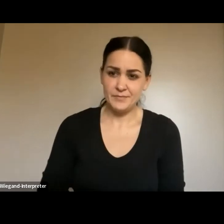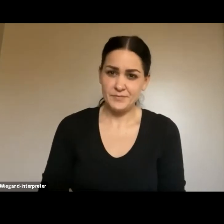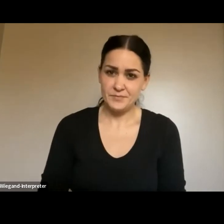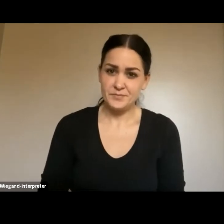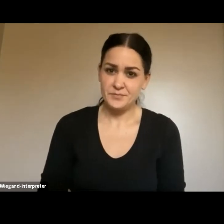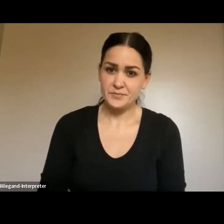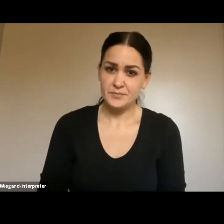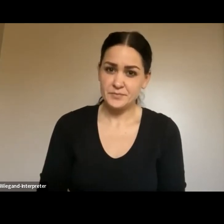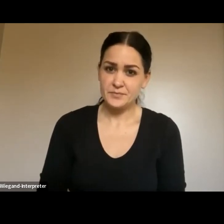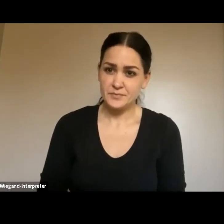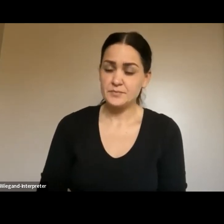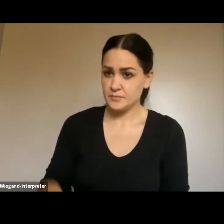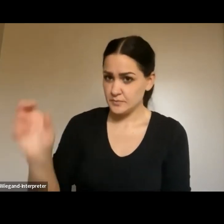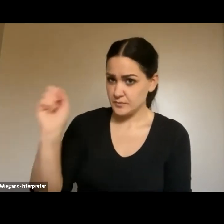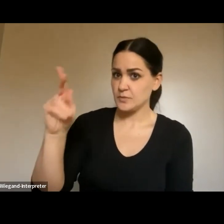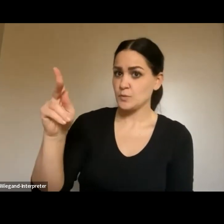Okay.